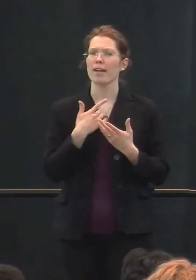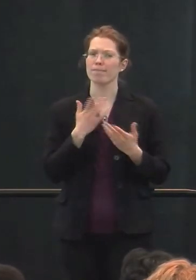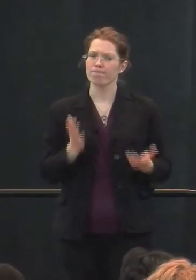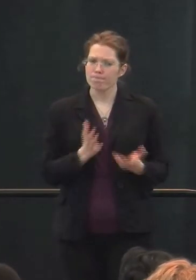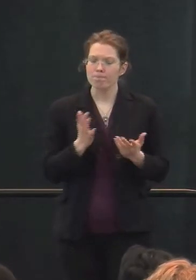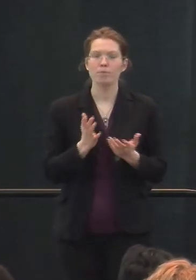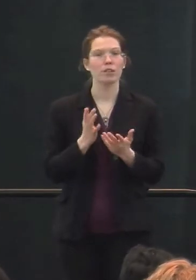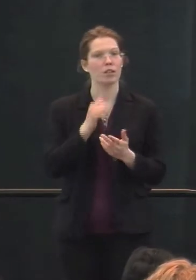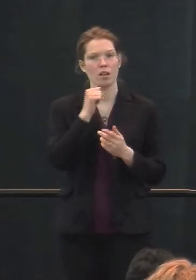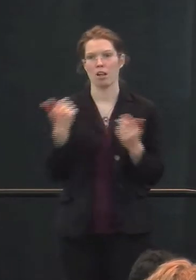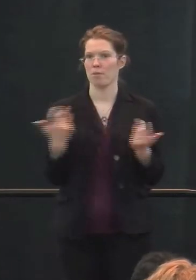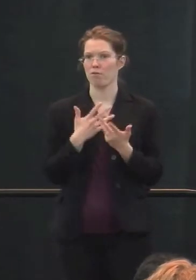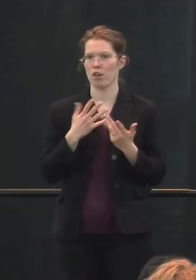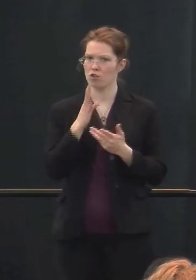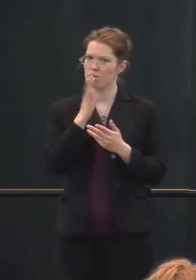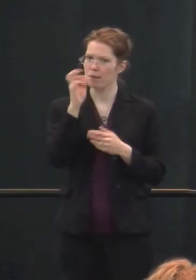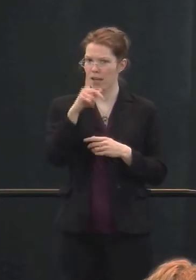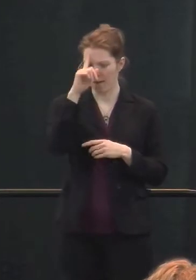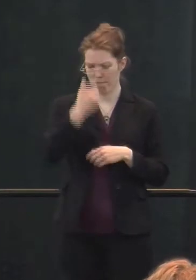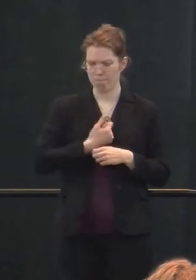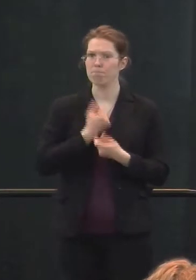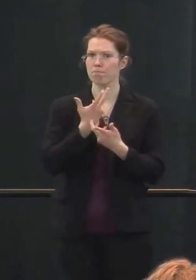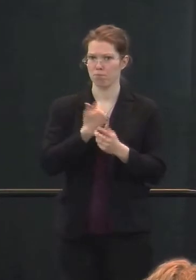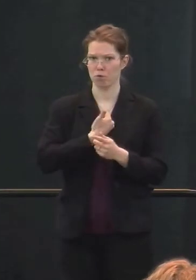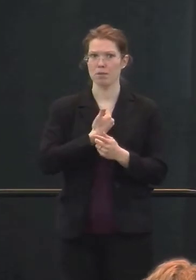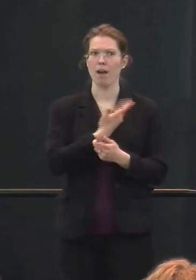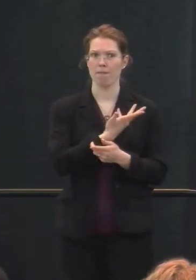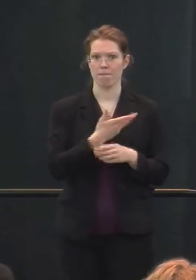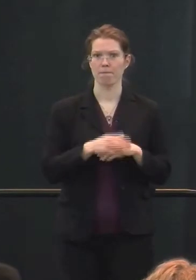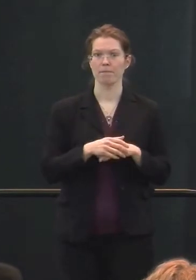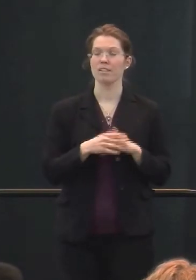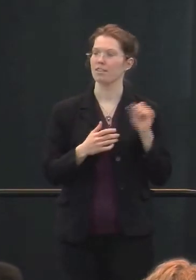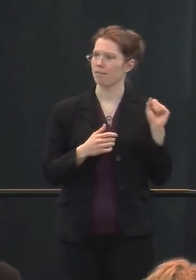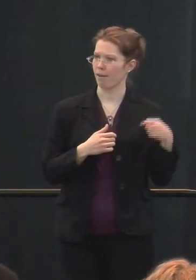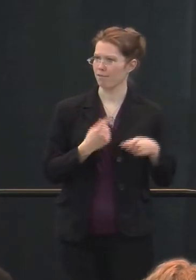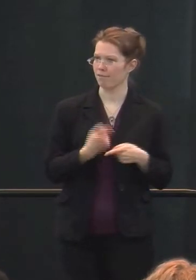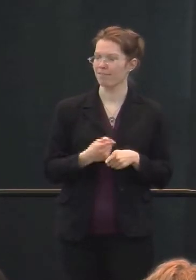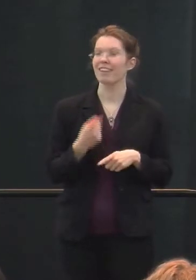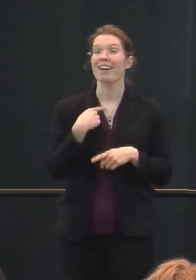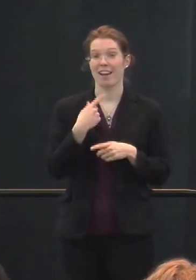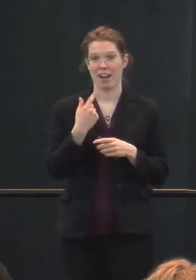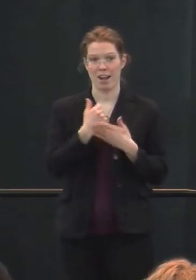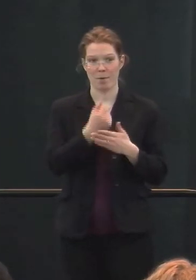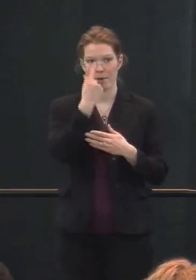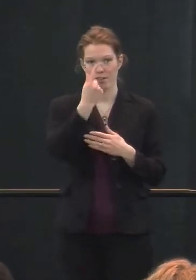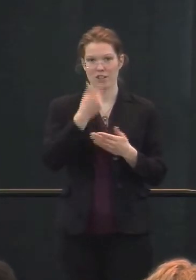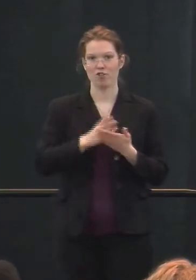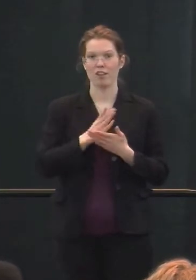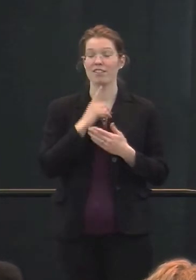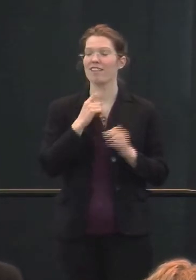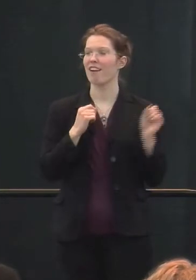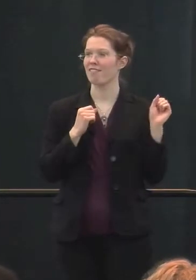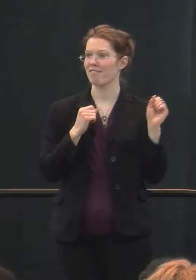Jeffrey is to not be afraid to speak up for himself. Yes. And I help him understand his rights. Yes.